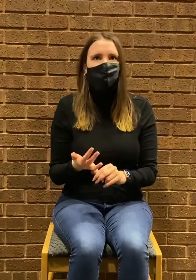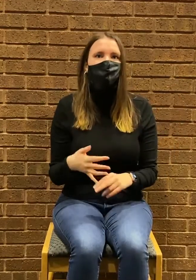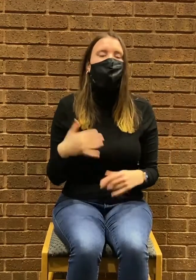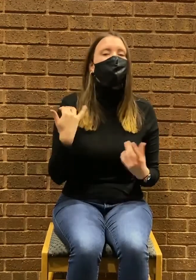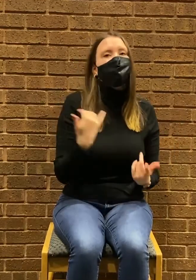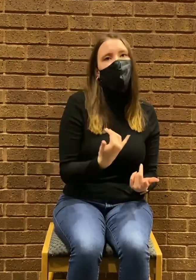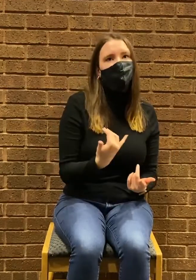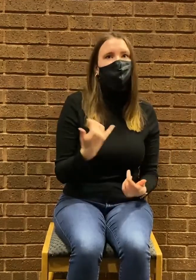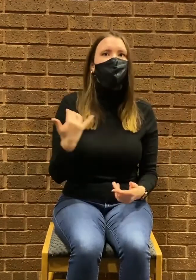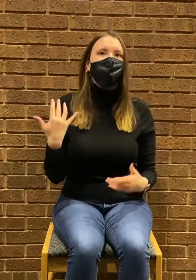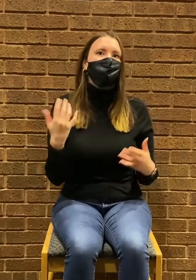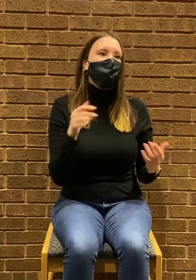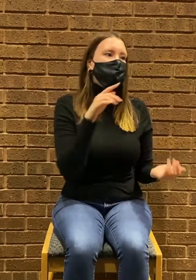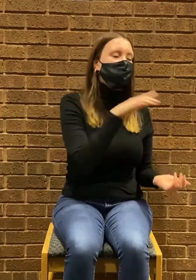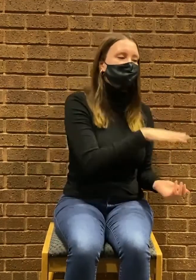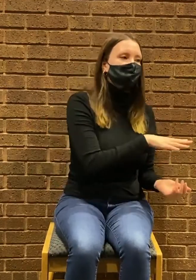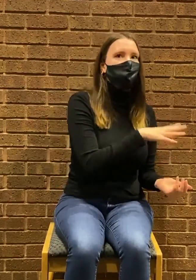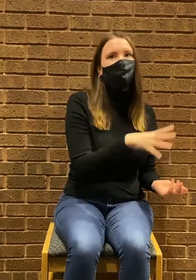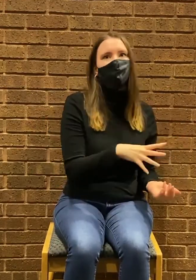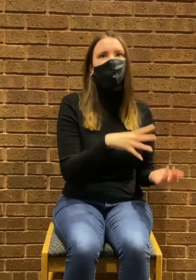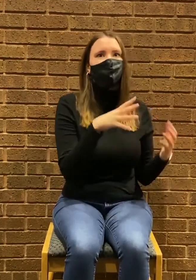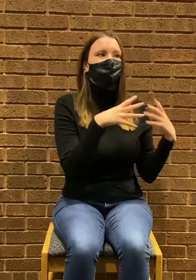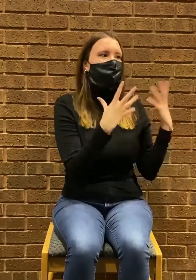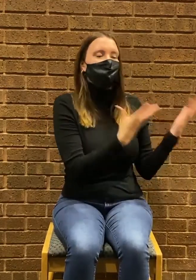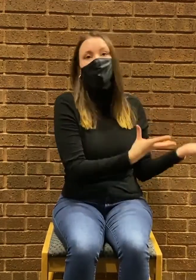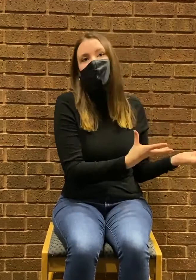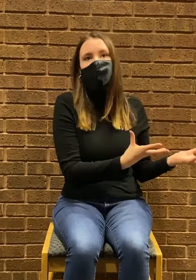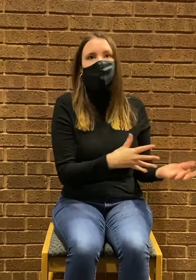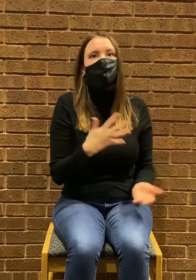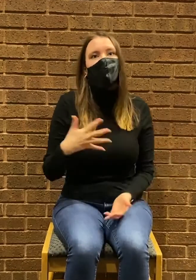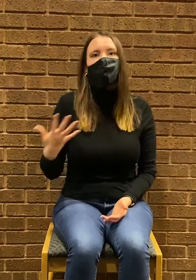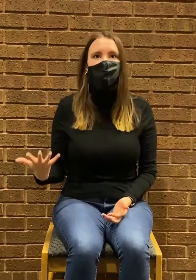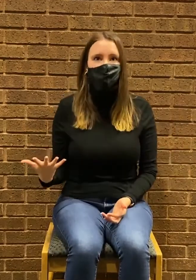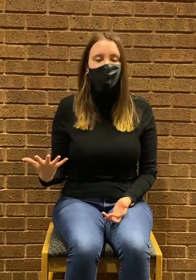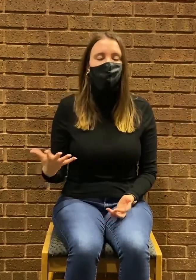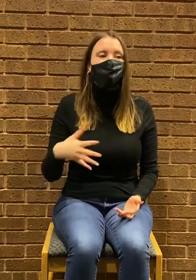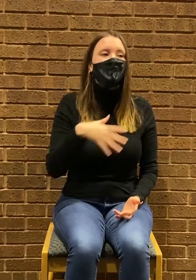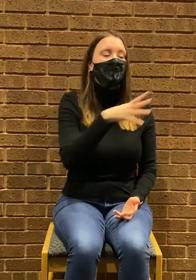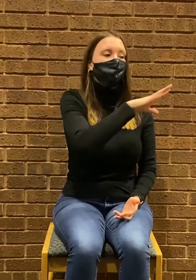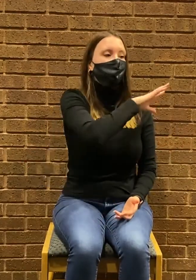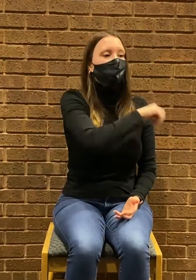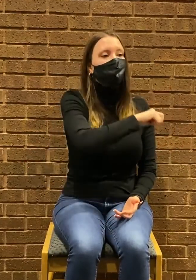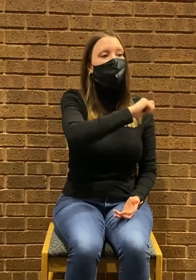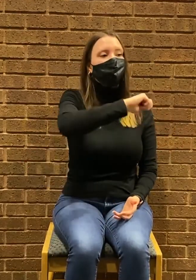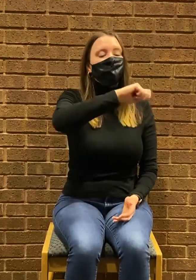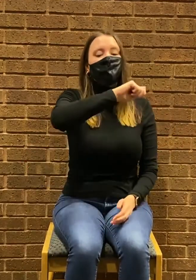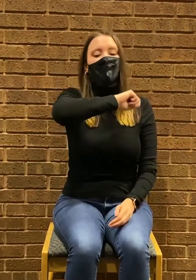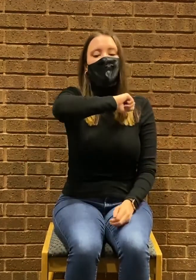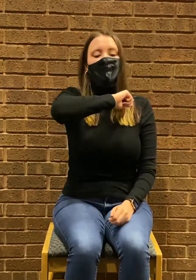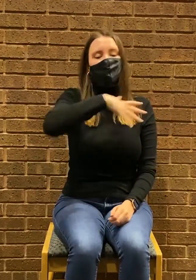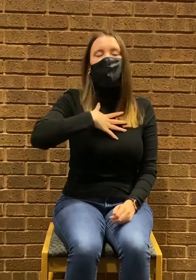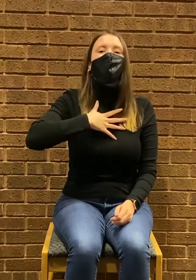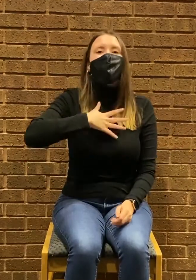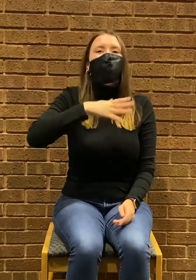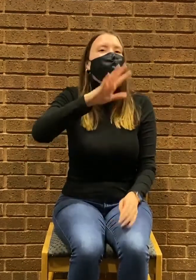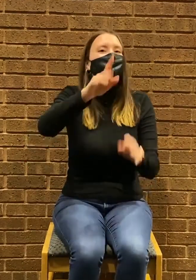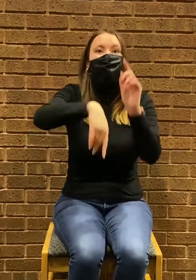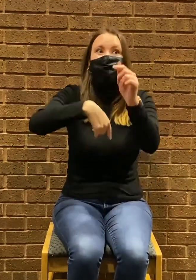to be here like a phone rings someone hits a recording of someone talking those are obvious sounds and so we go in me I go